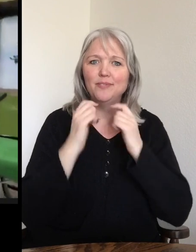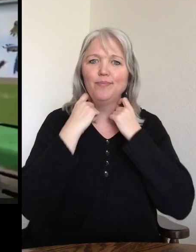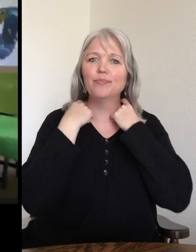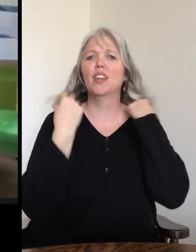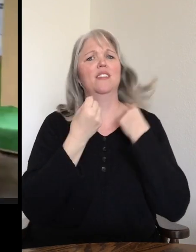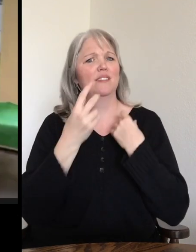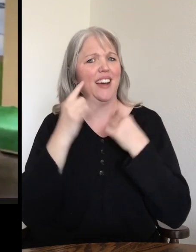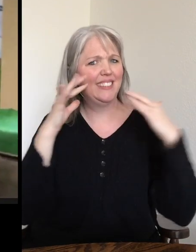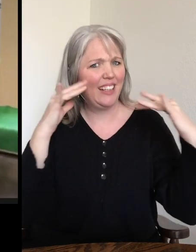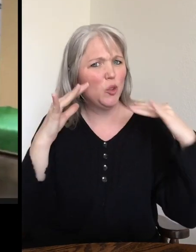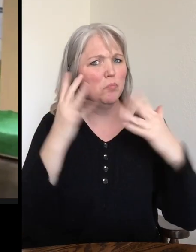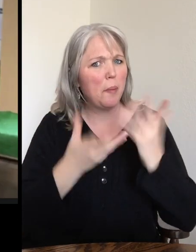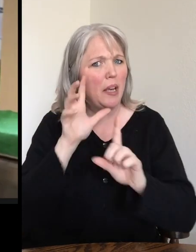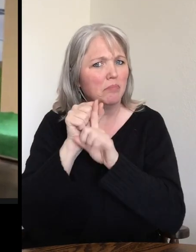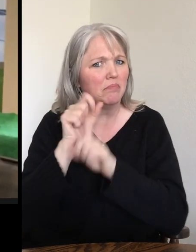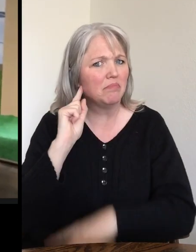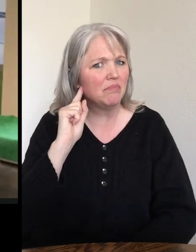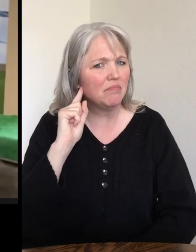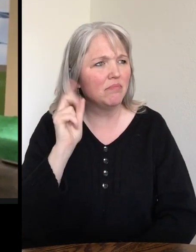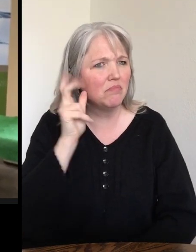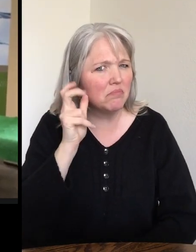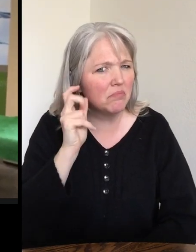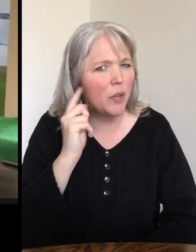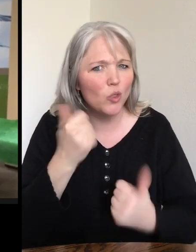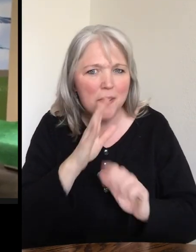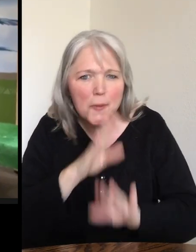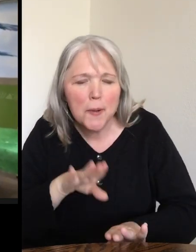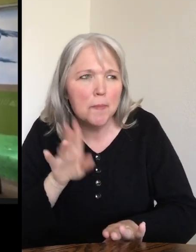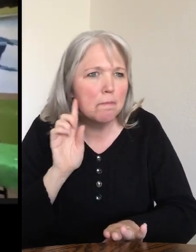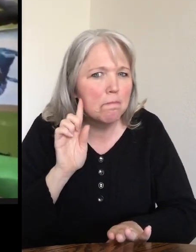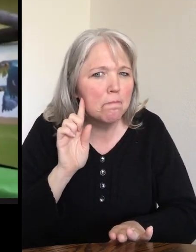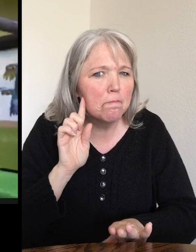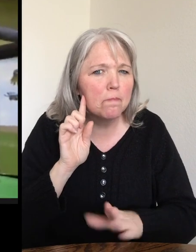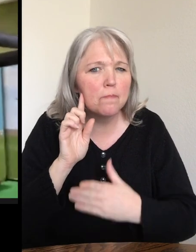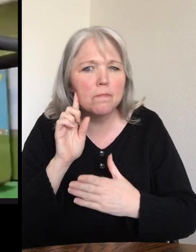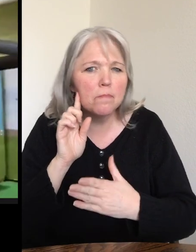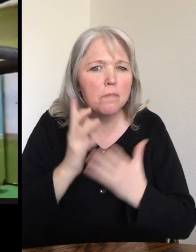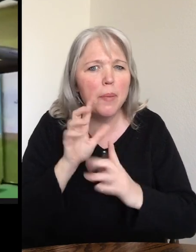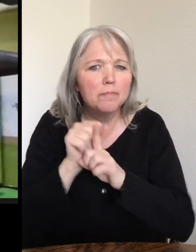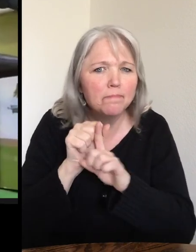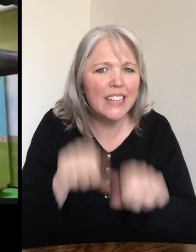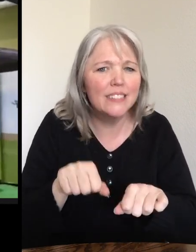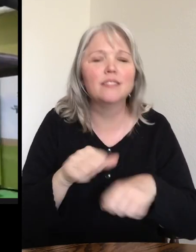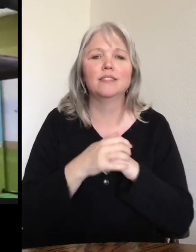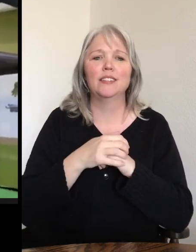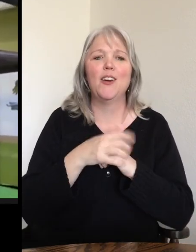of vocalizations that you might be hearing from Rico. I'm trying to be quiet in some moments, just so you might be able to hear it. Oh, he's going to get some